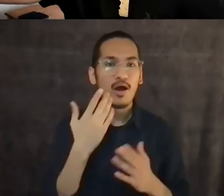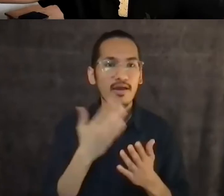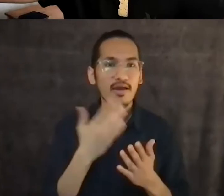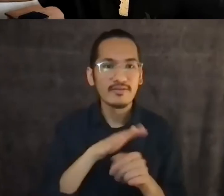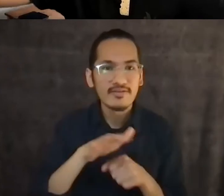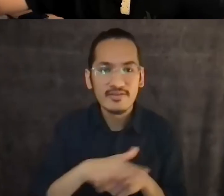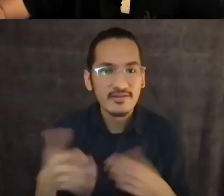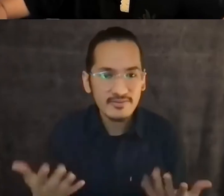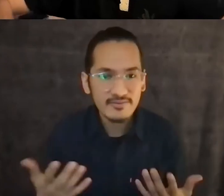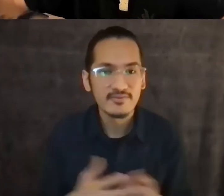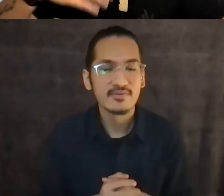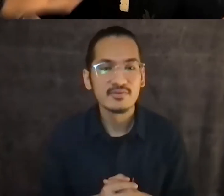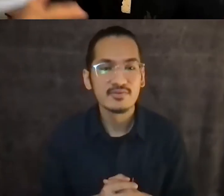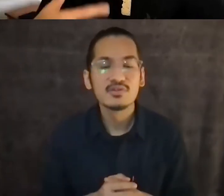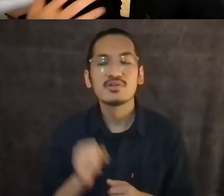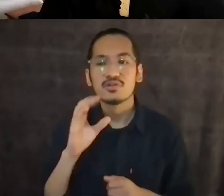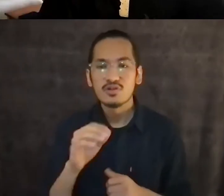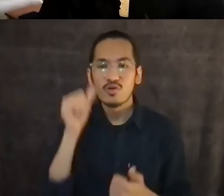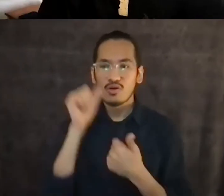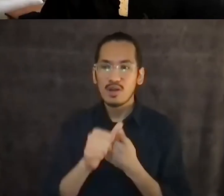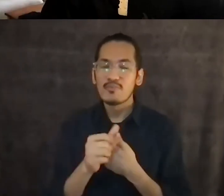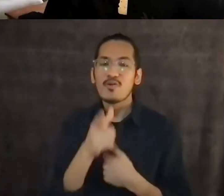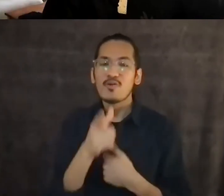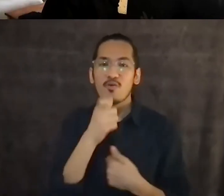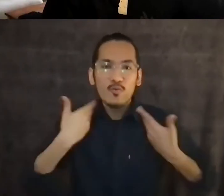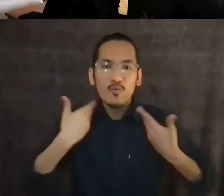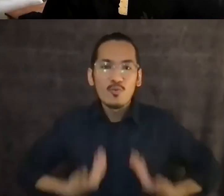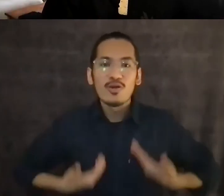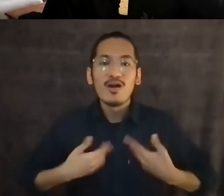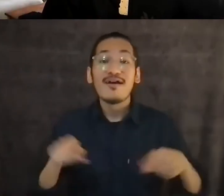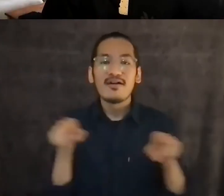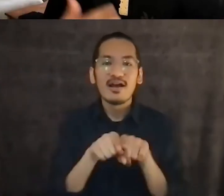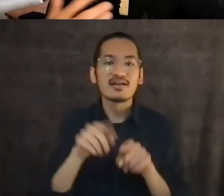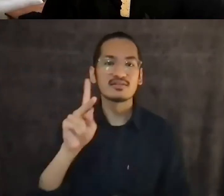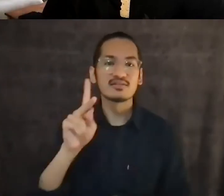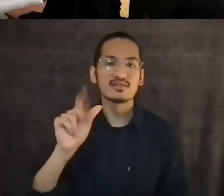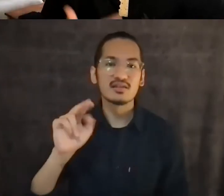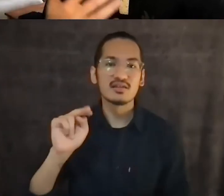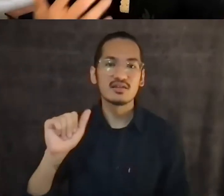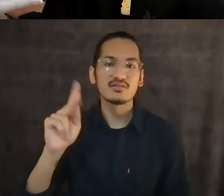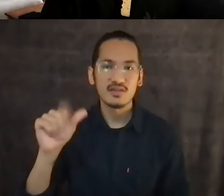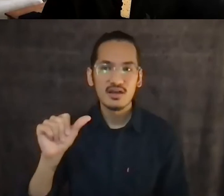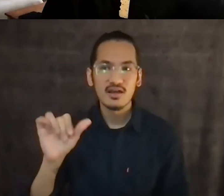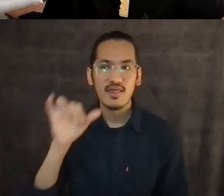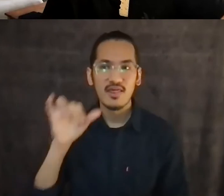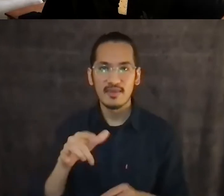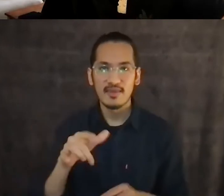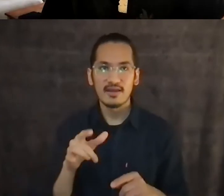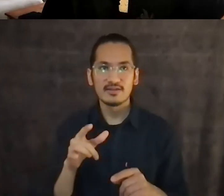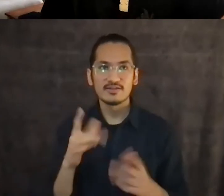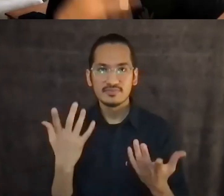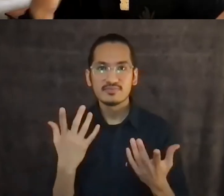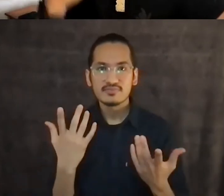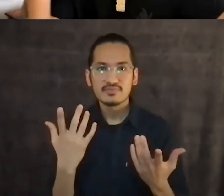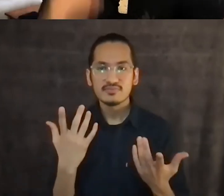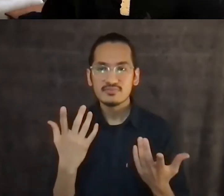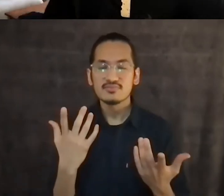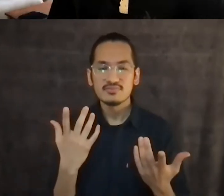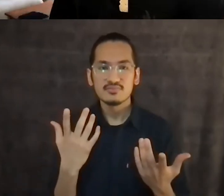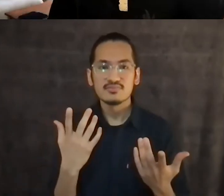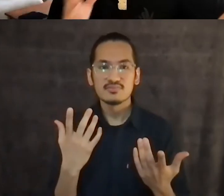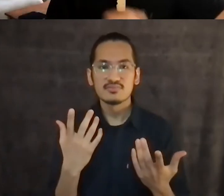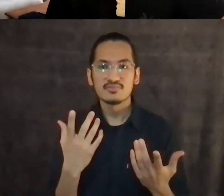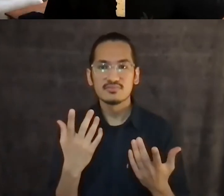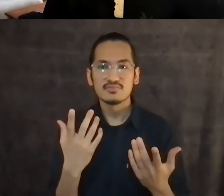we are as Kanaka is remembering who we are in relation to each other. And that's going to come by being with each other. And of course that's